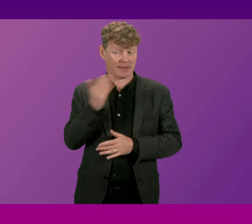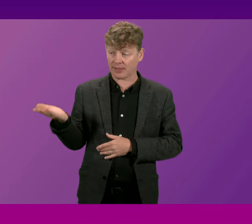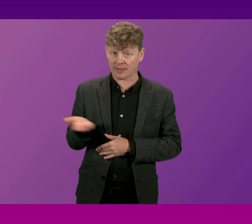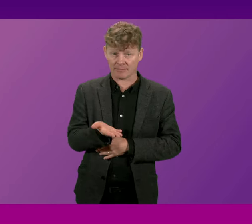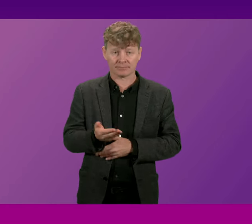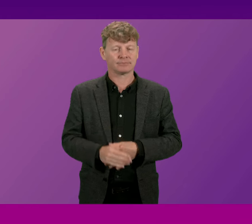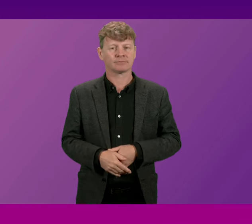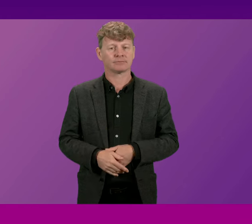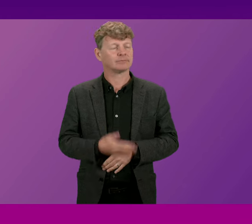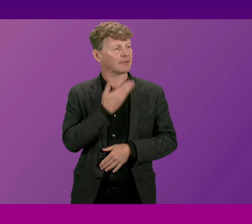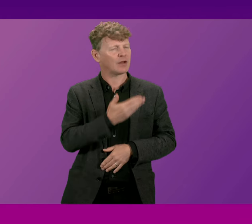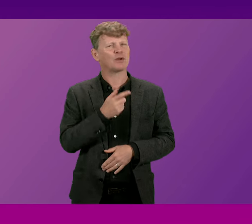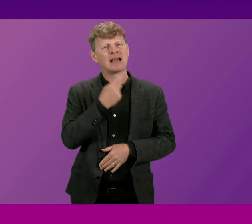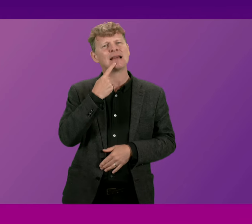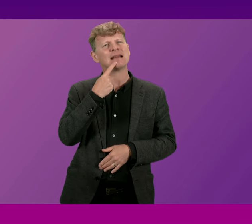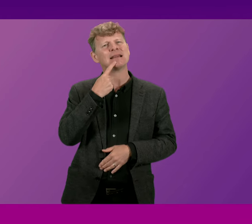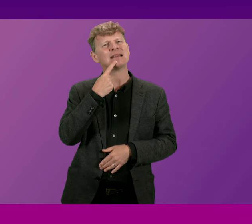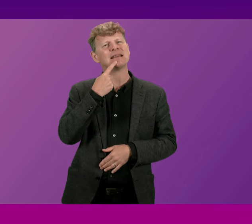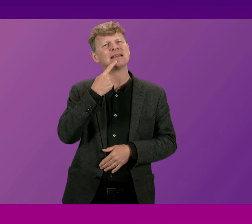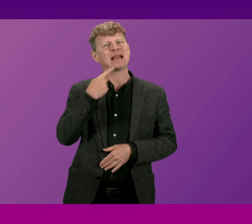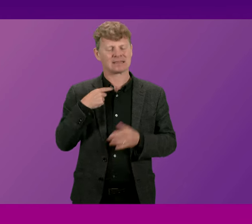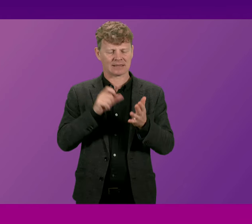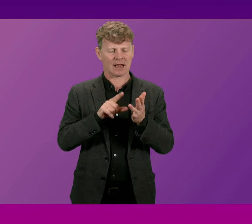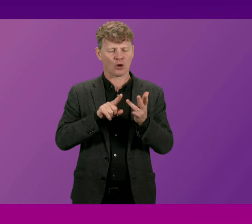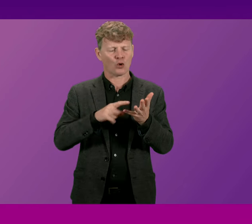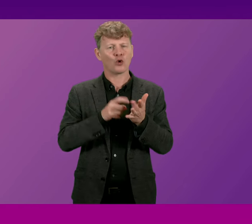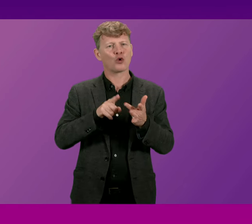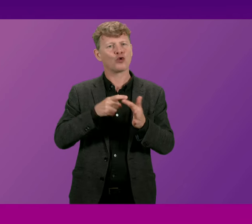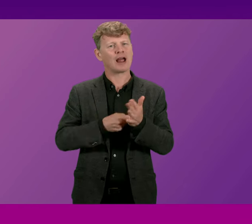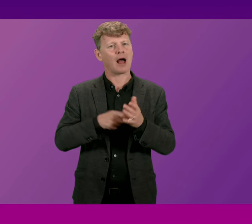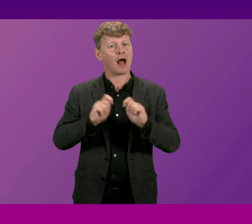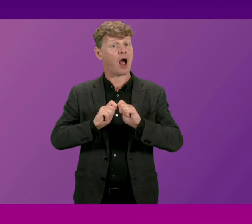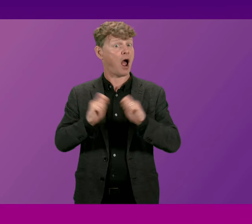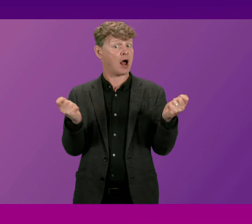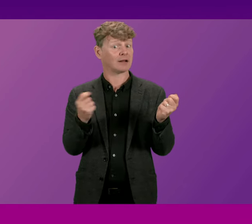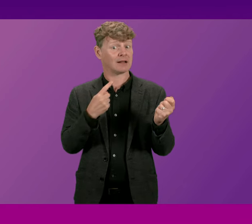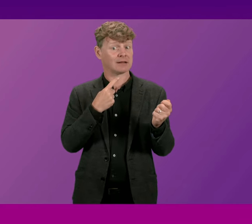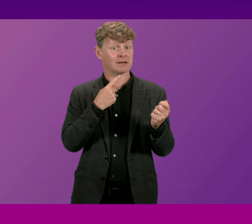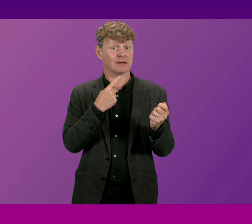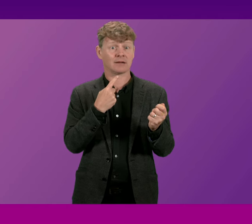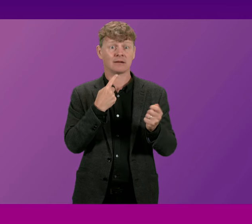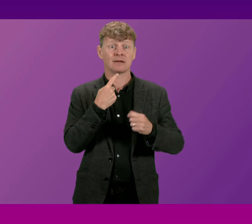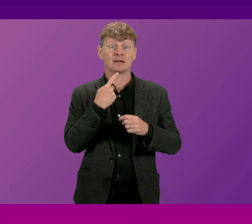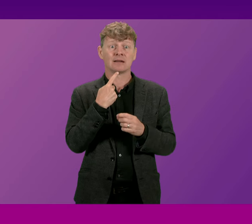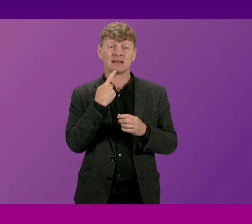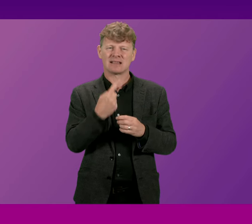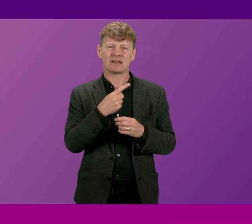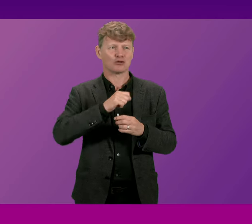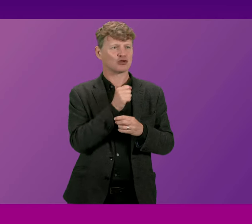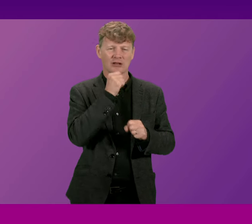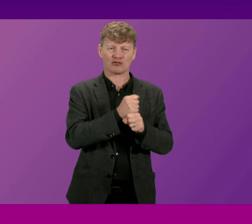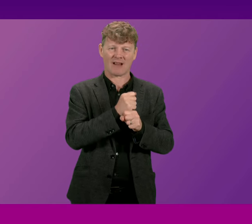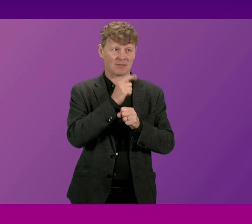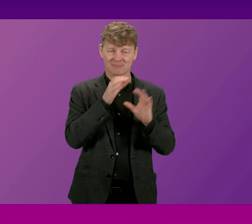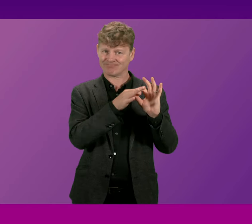you Yesterday's exclusive article in the Courier made very clear that to date the Scottish Government has not had any engagement with the Libyan